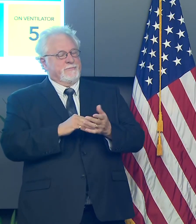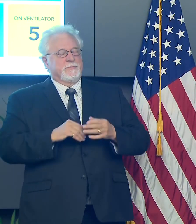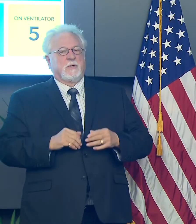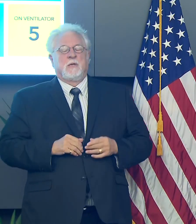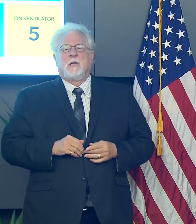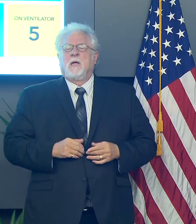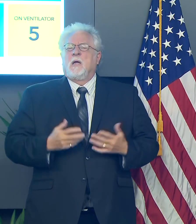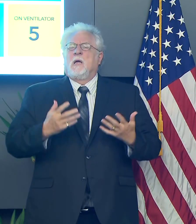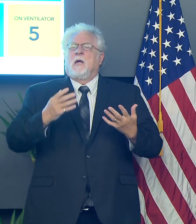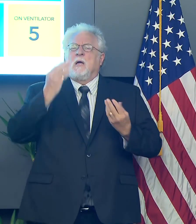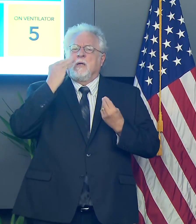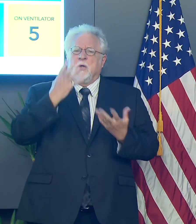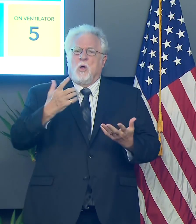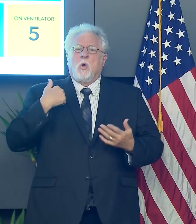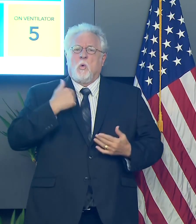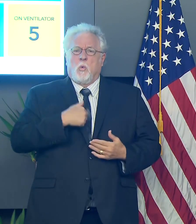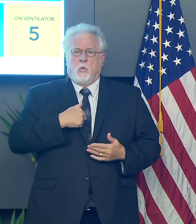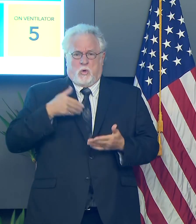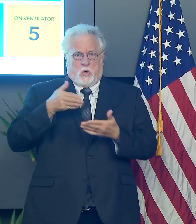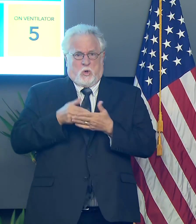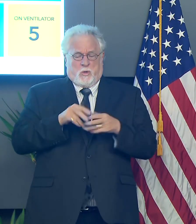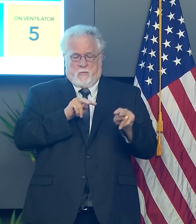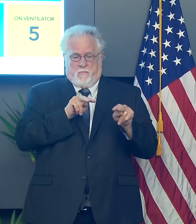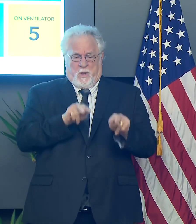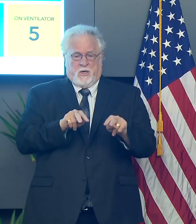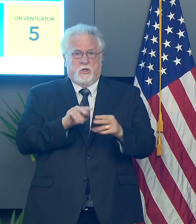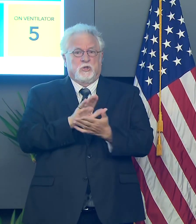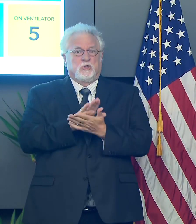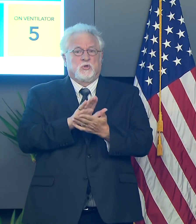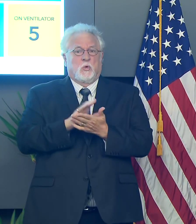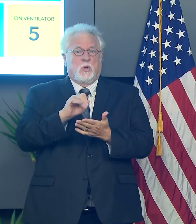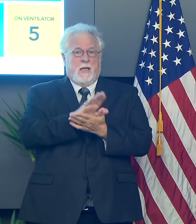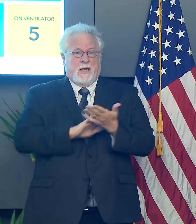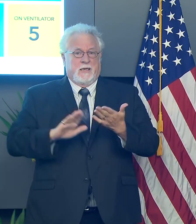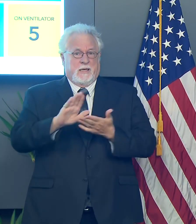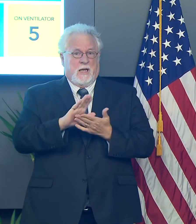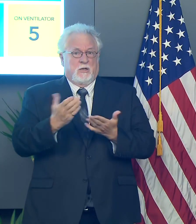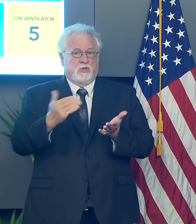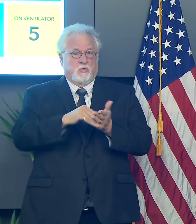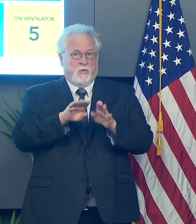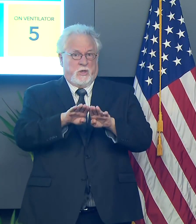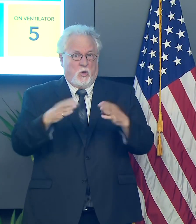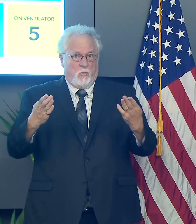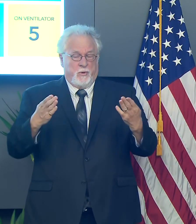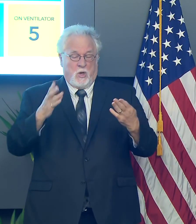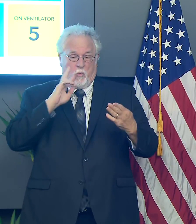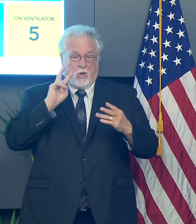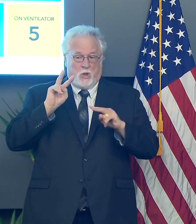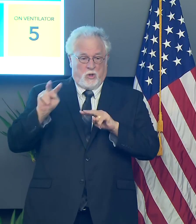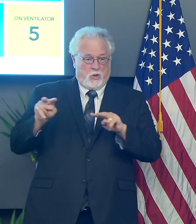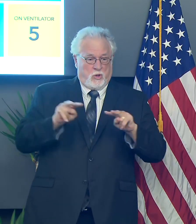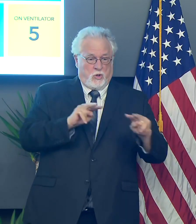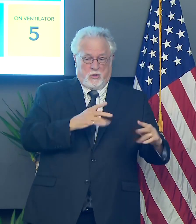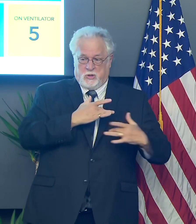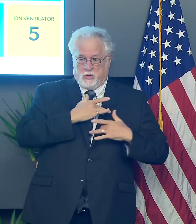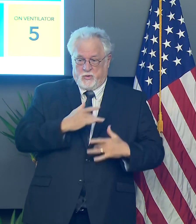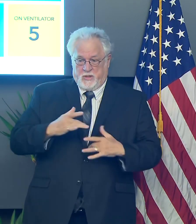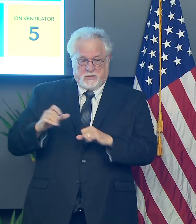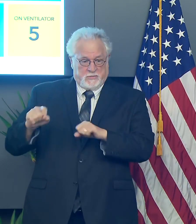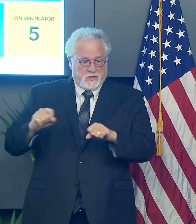I do want you to know that we are closely monitoring, uh, school and college reopenings. We're going to be looking for trends and potential